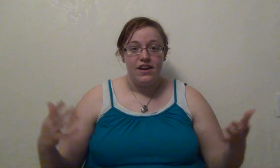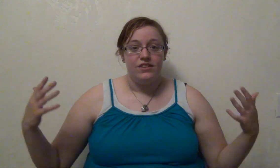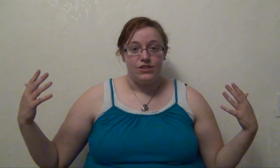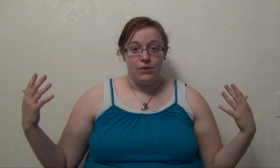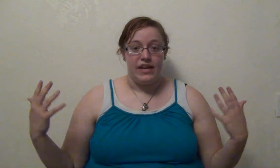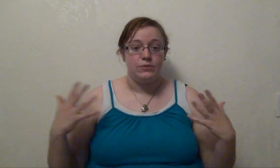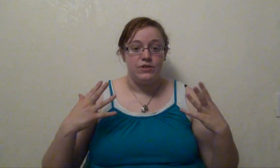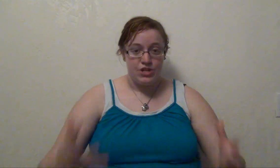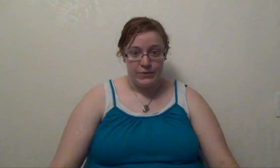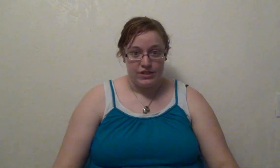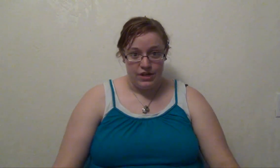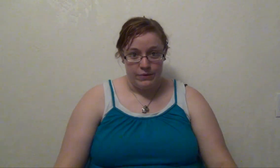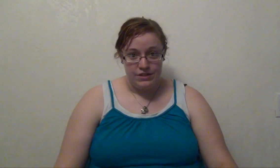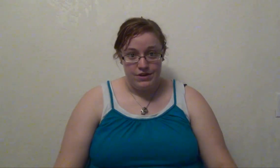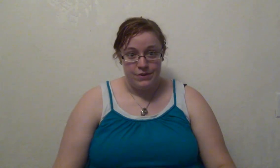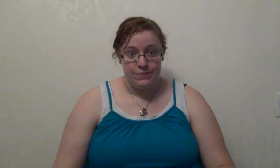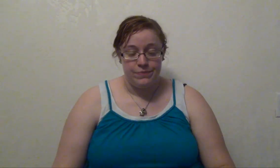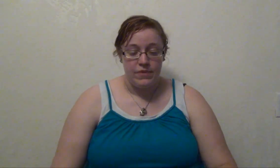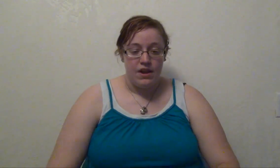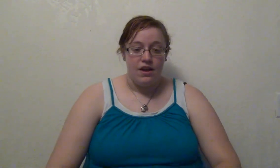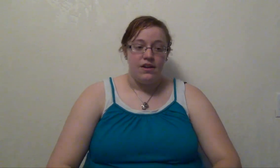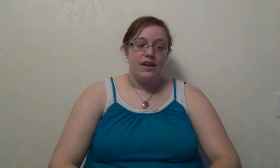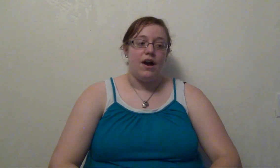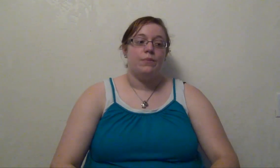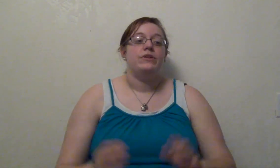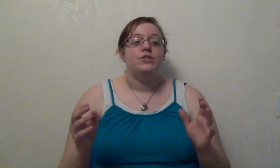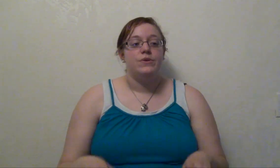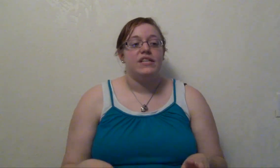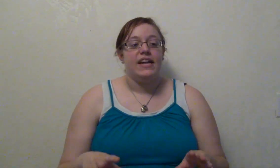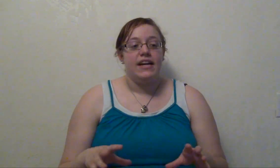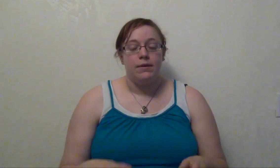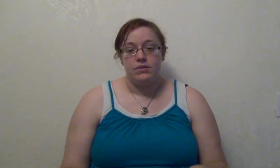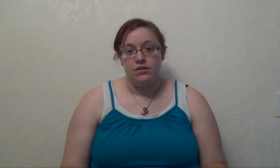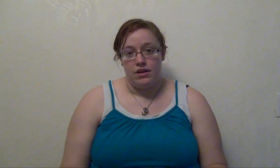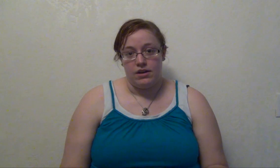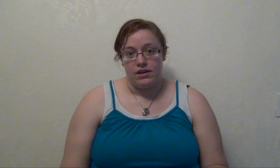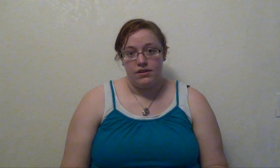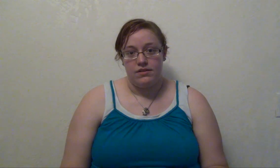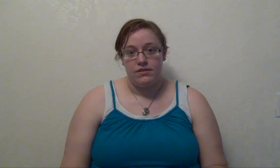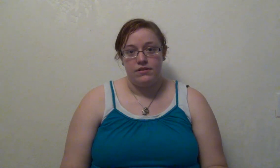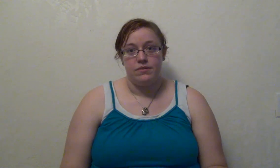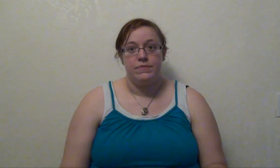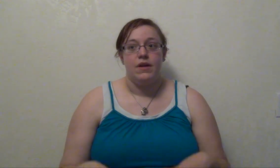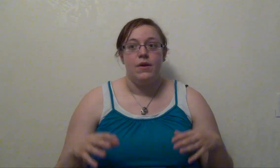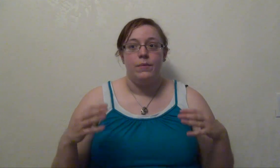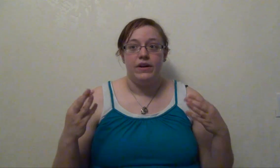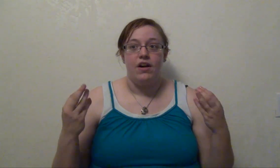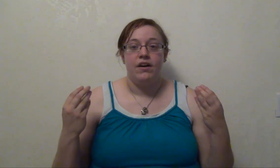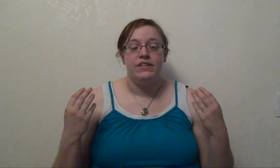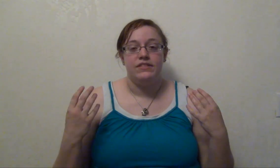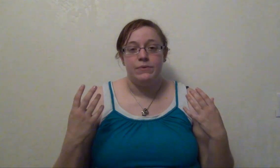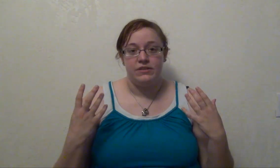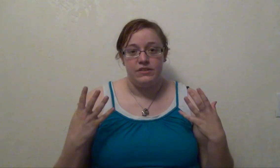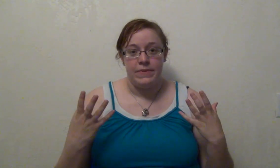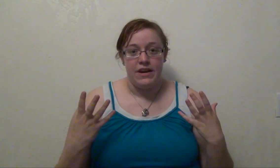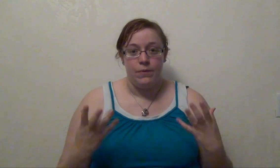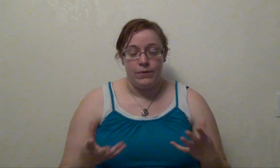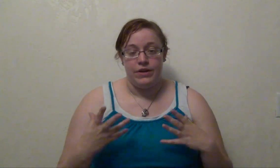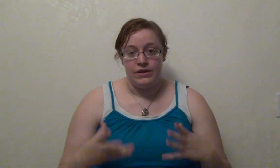So that's what she wants to go into. Now when choosing day comes along, Will obviously wants to be a warrior